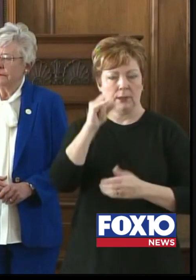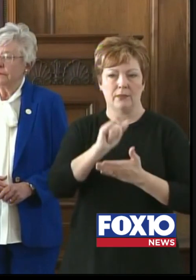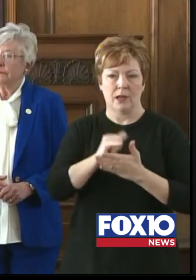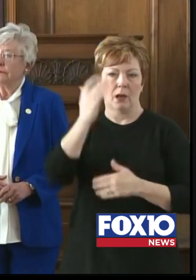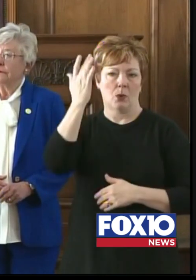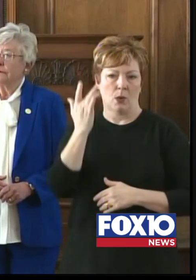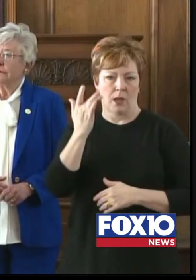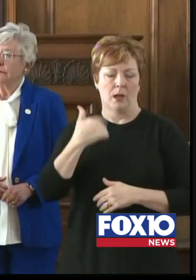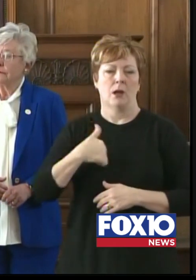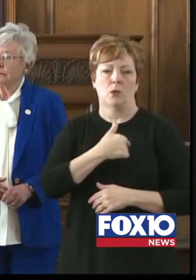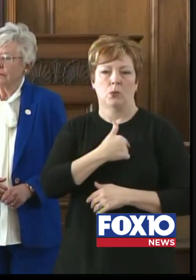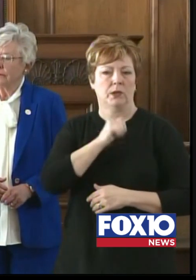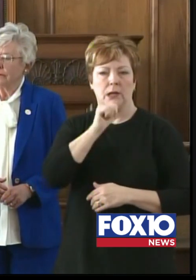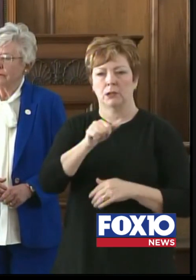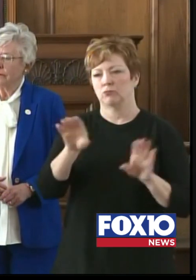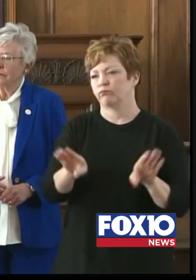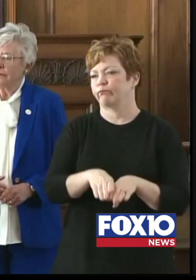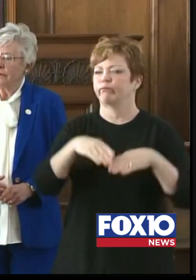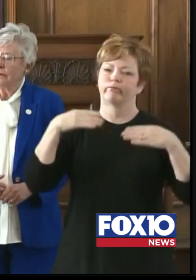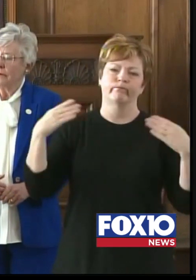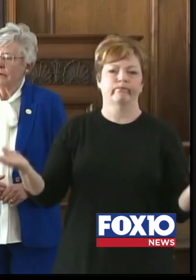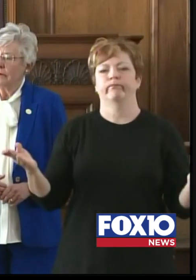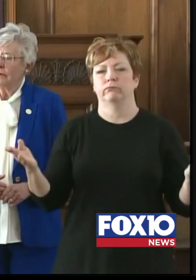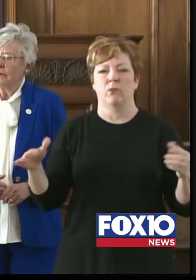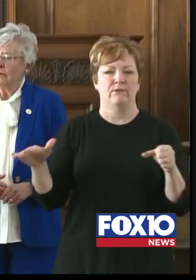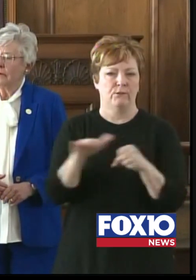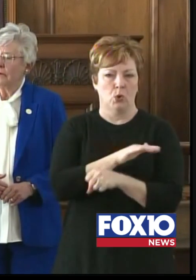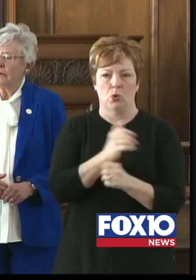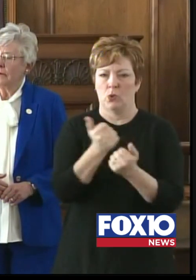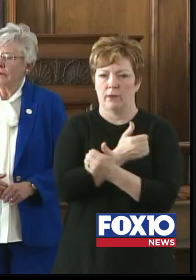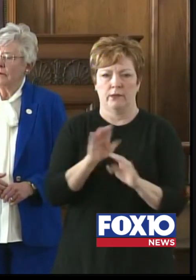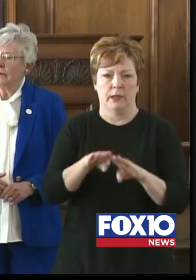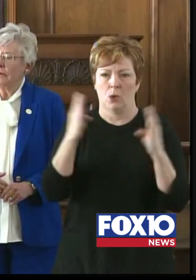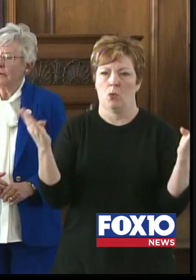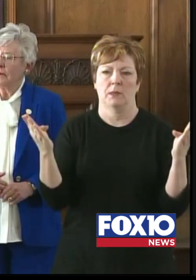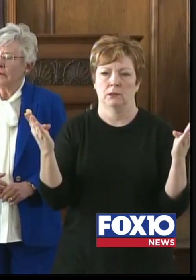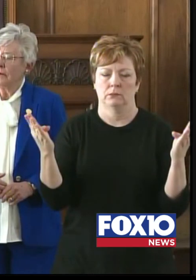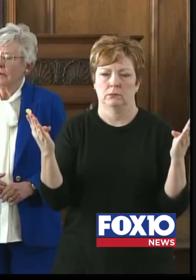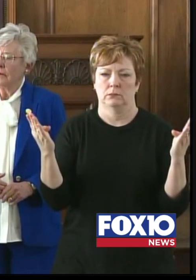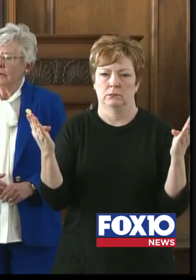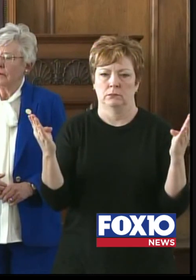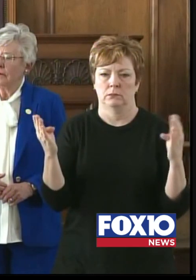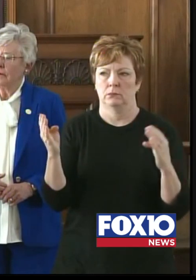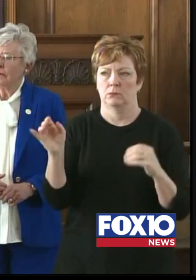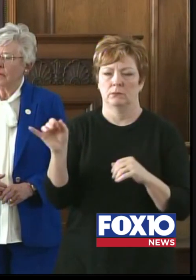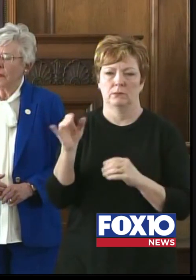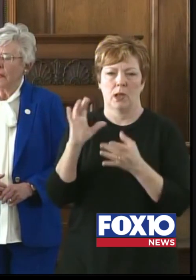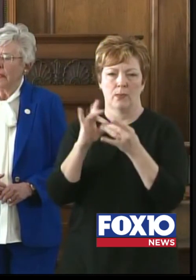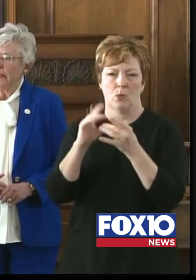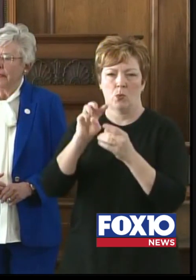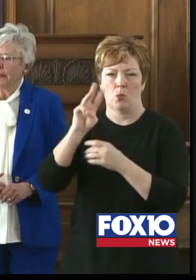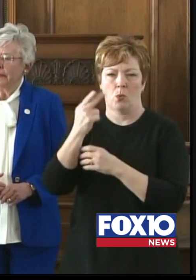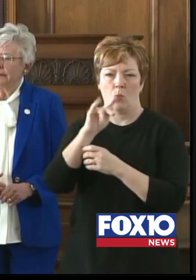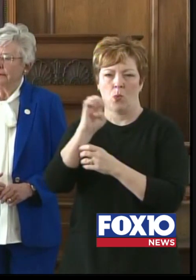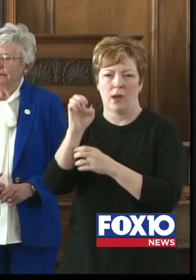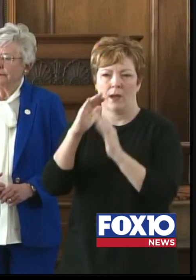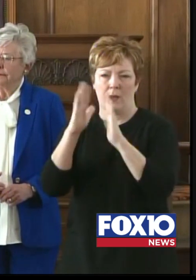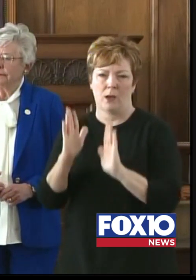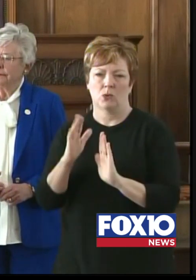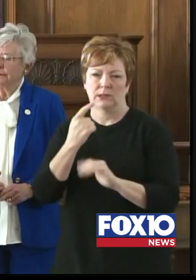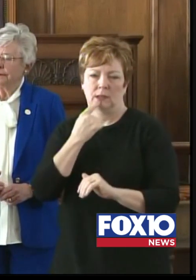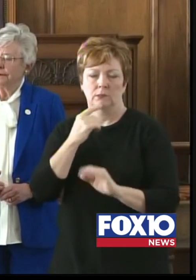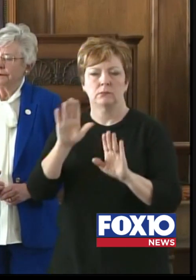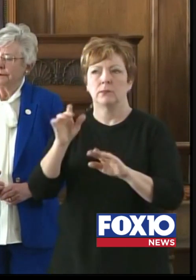proceeding to the full phase one opening consistent with the White House plan. The White House plan suggested opening entertainment